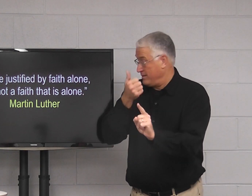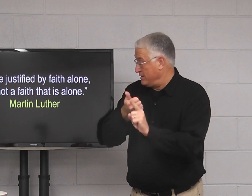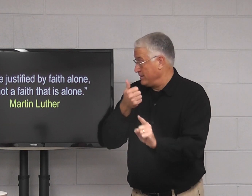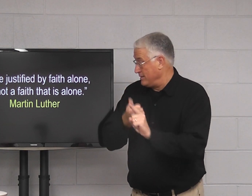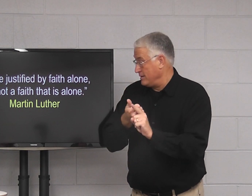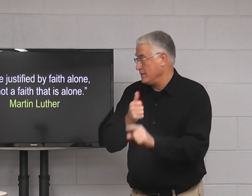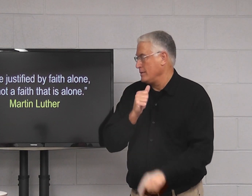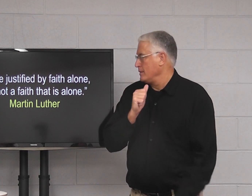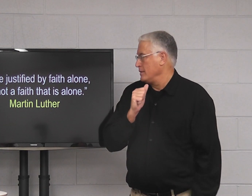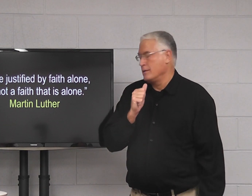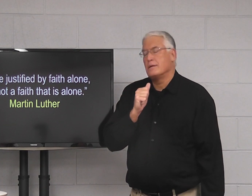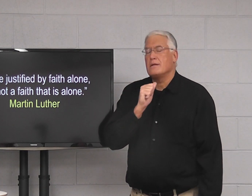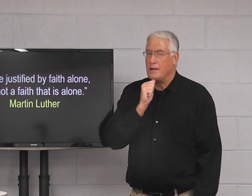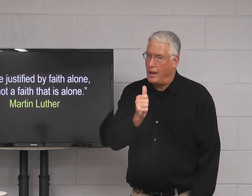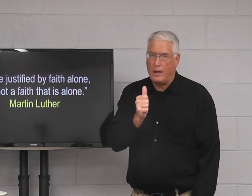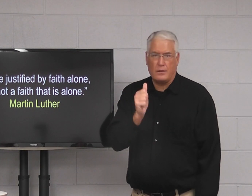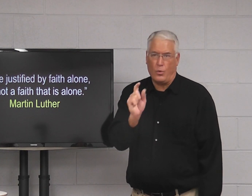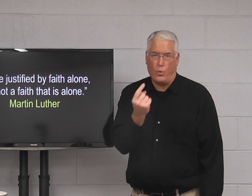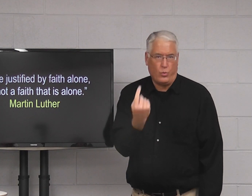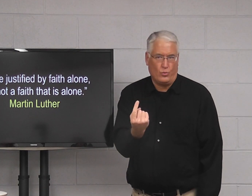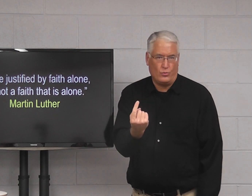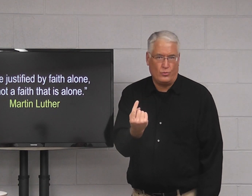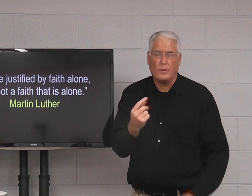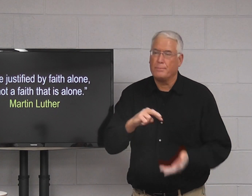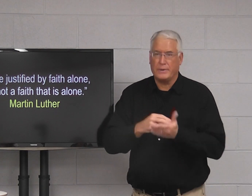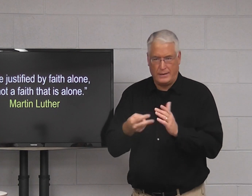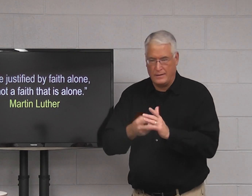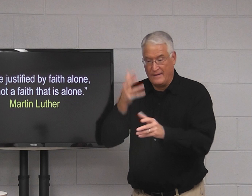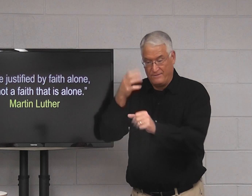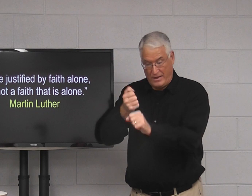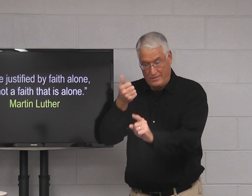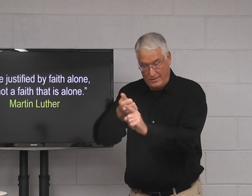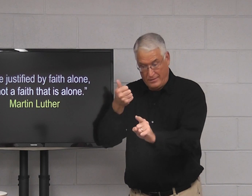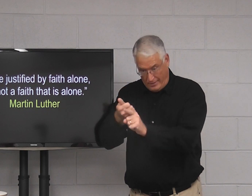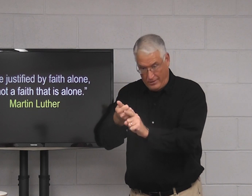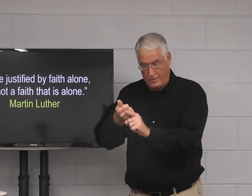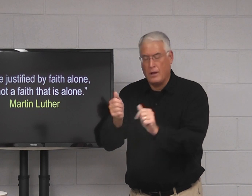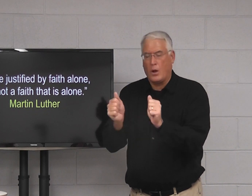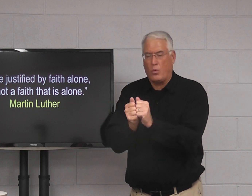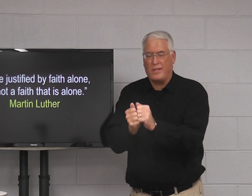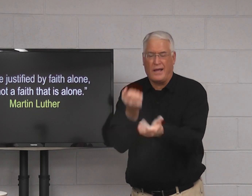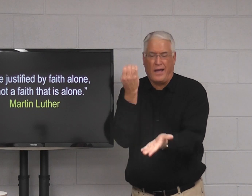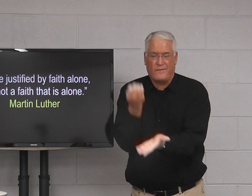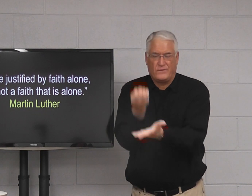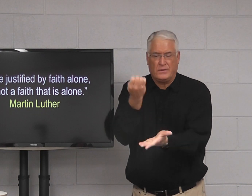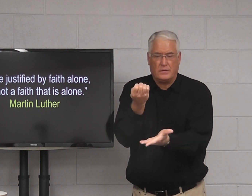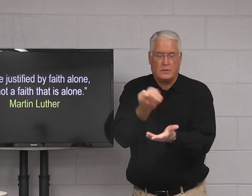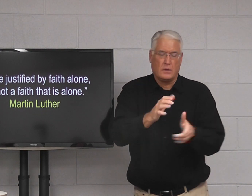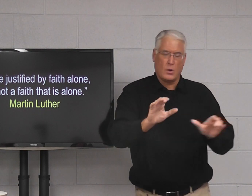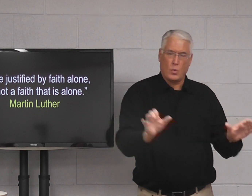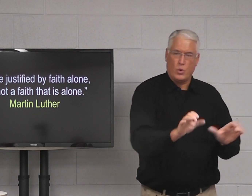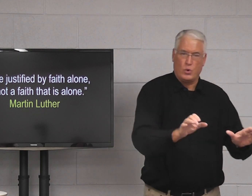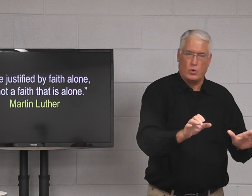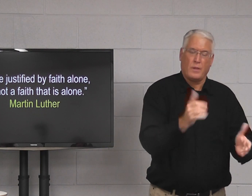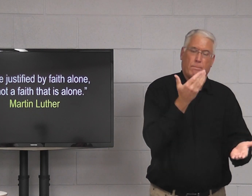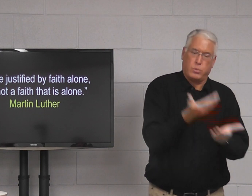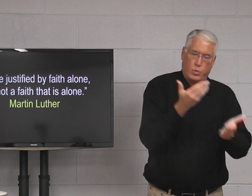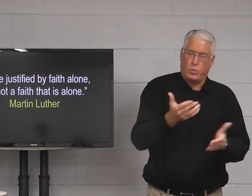But faith itself is not alone. you know, you have to have faith